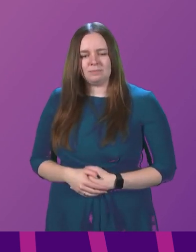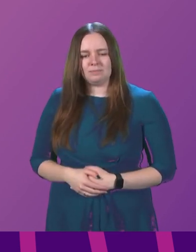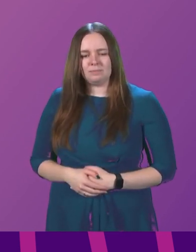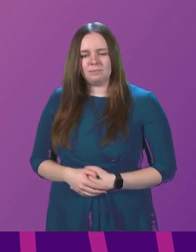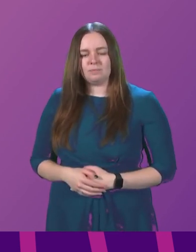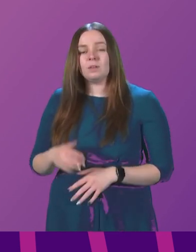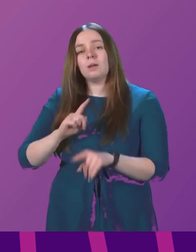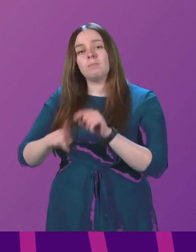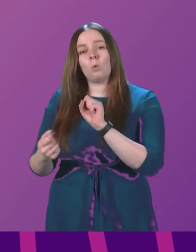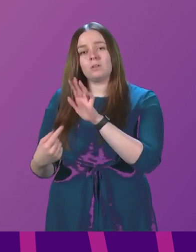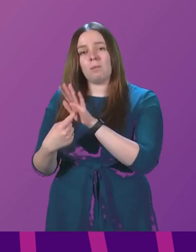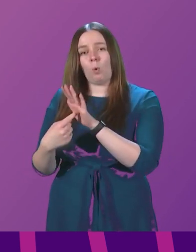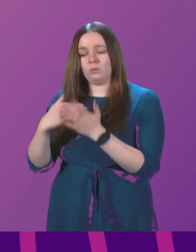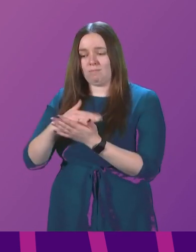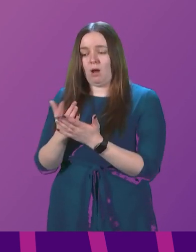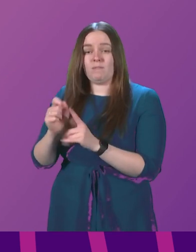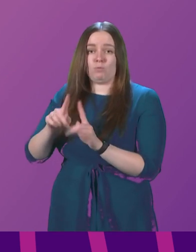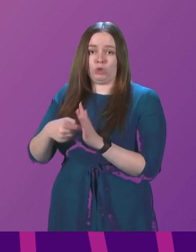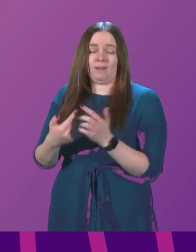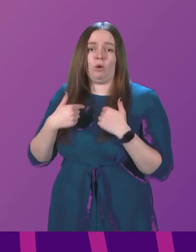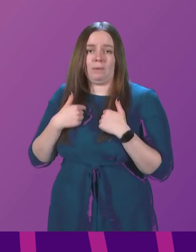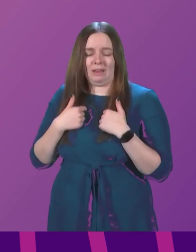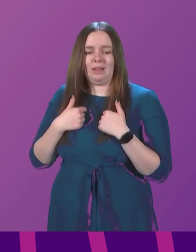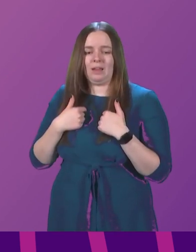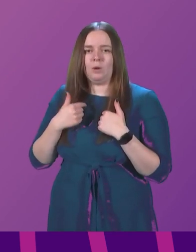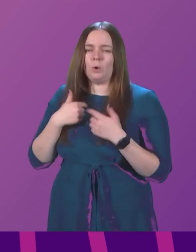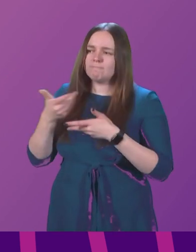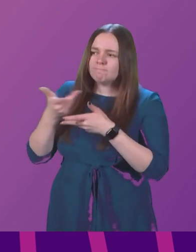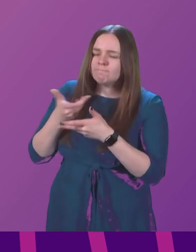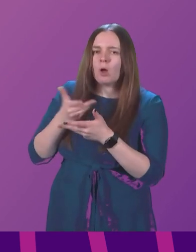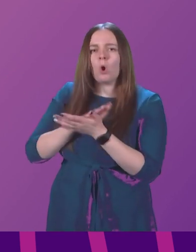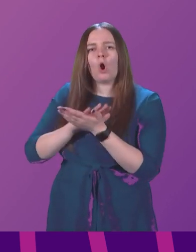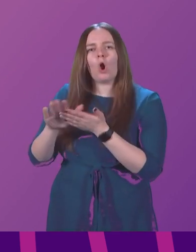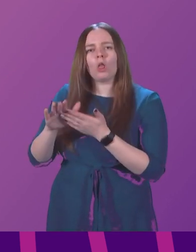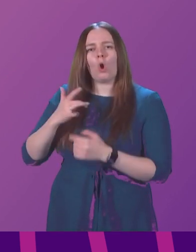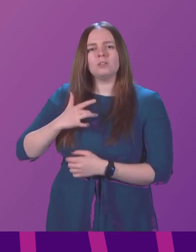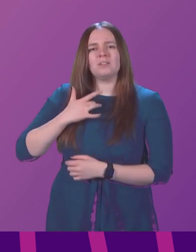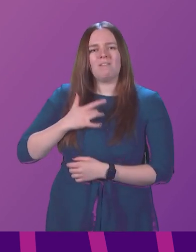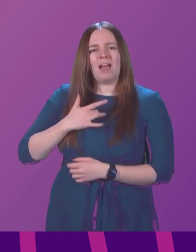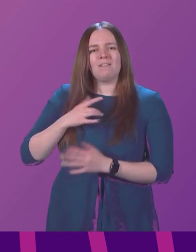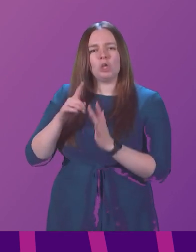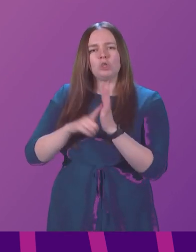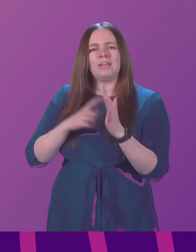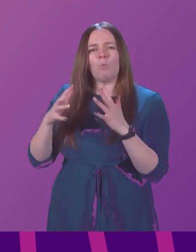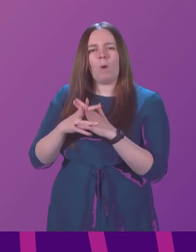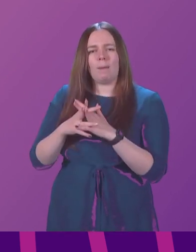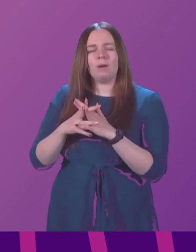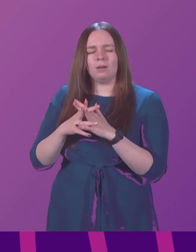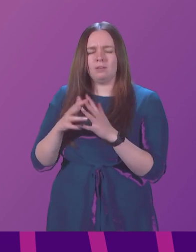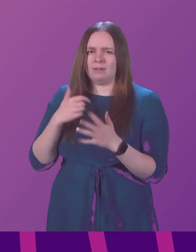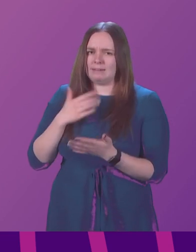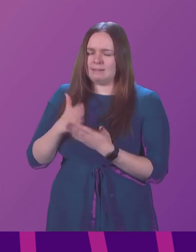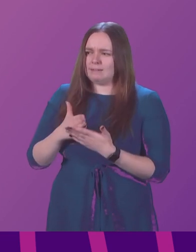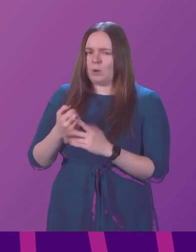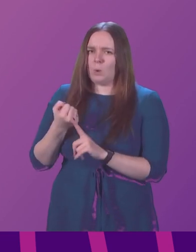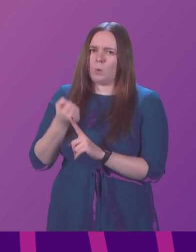The most important part of the project for me was speaking through Holocaust survivor, Janine Weber, BEM. I was particularly struck by